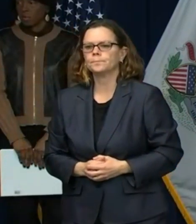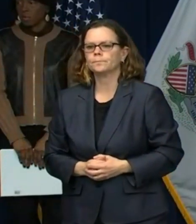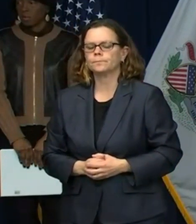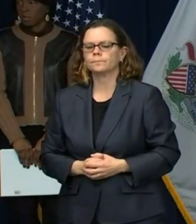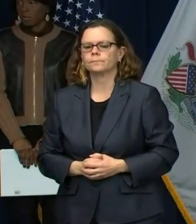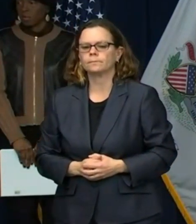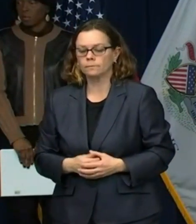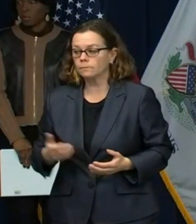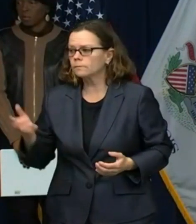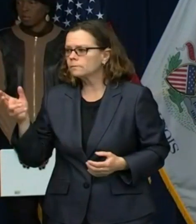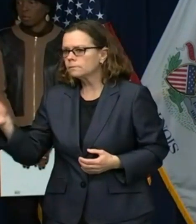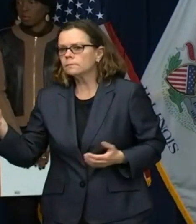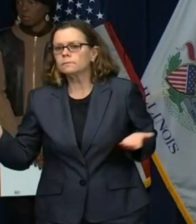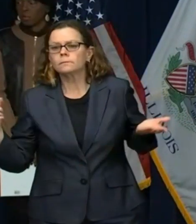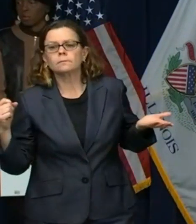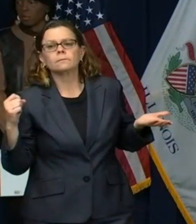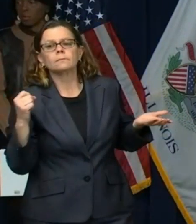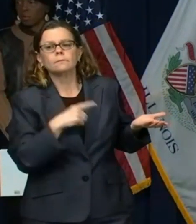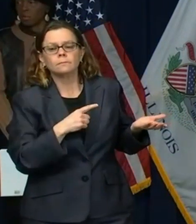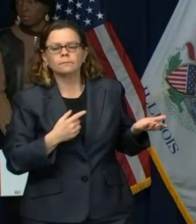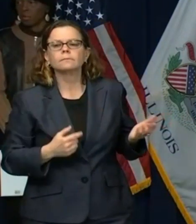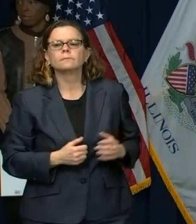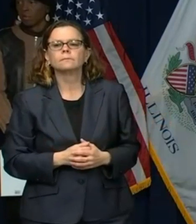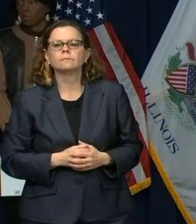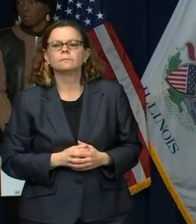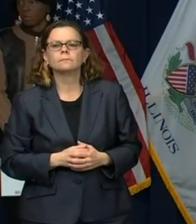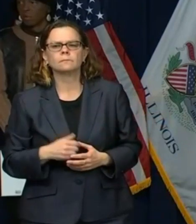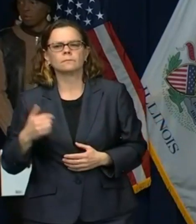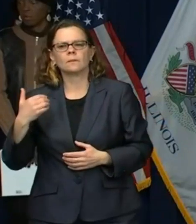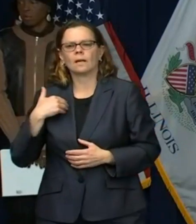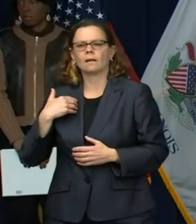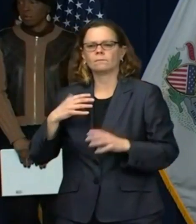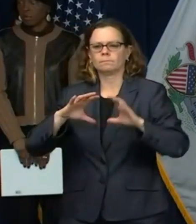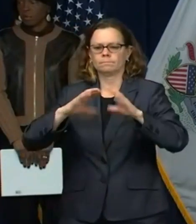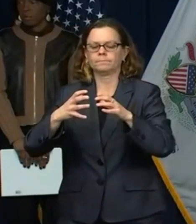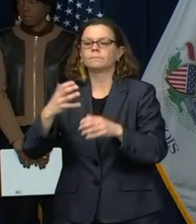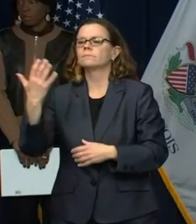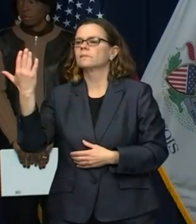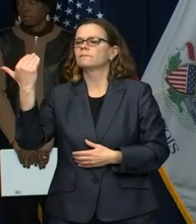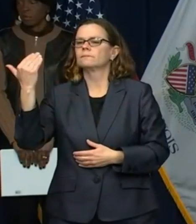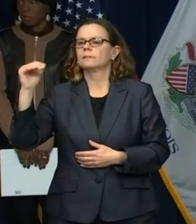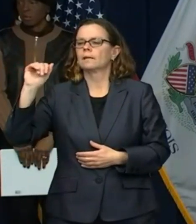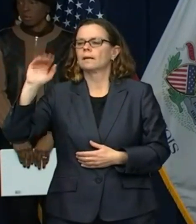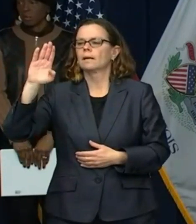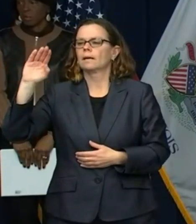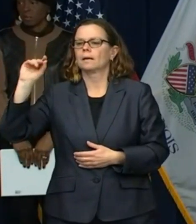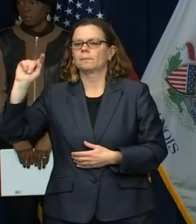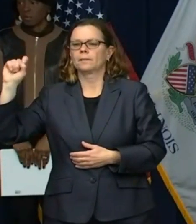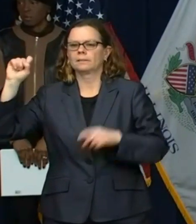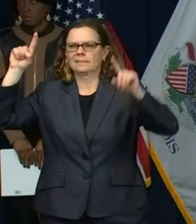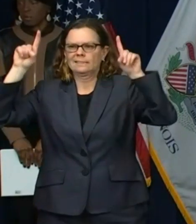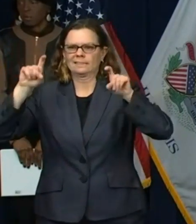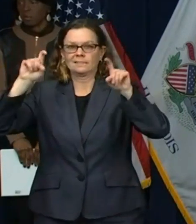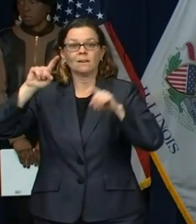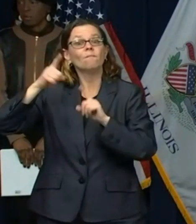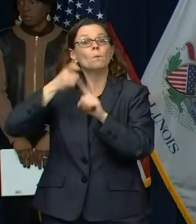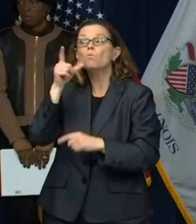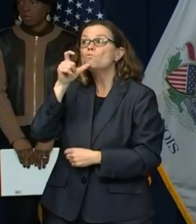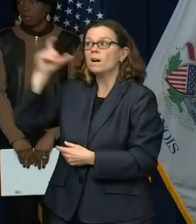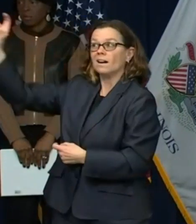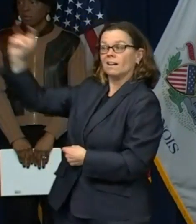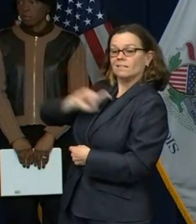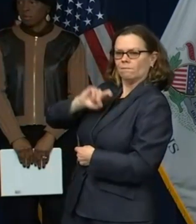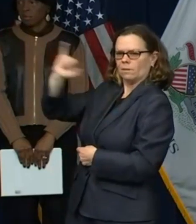initial Abbott rapid testing machines we got several weeks ago or any other quick test to be deployed for staff at more congregate care facilities?